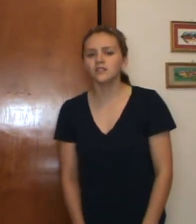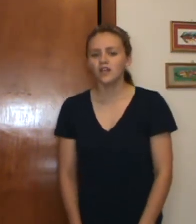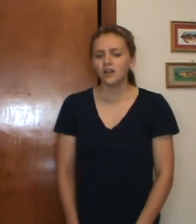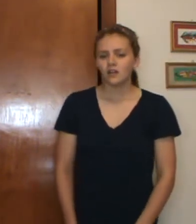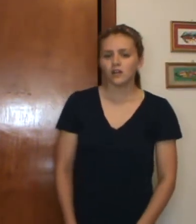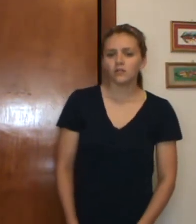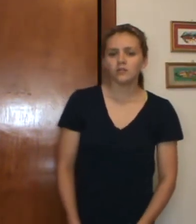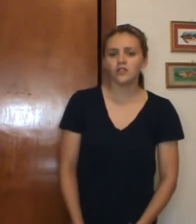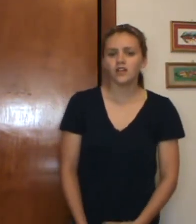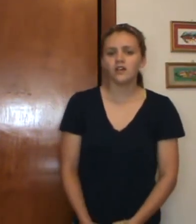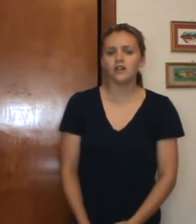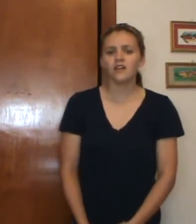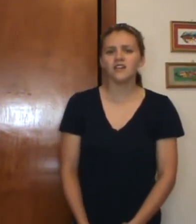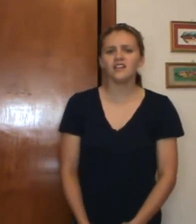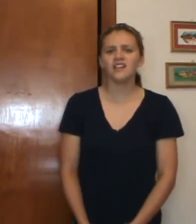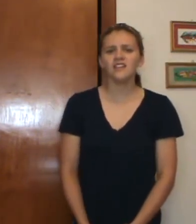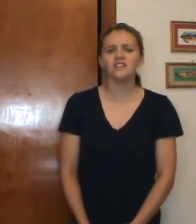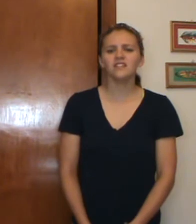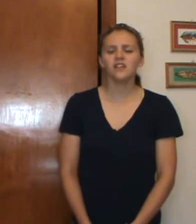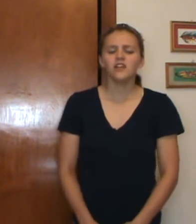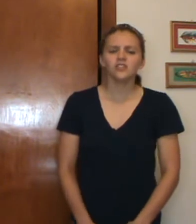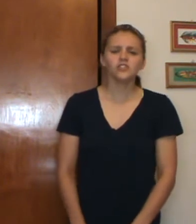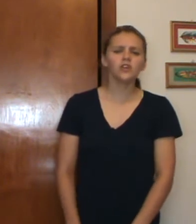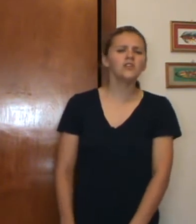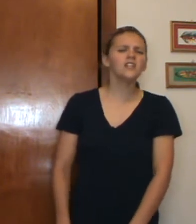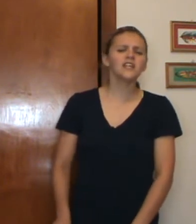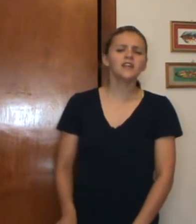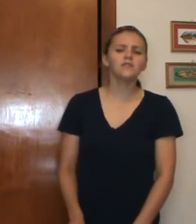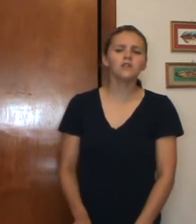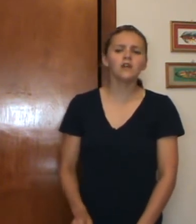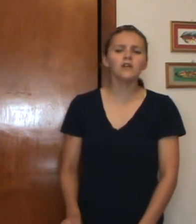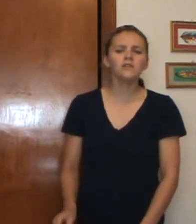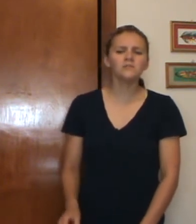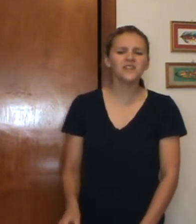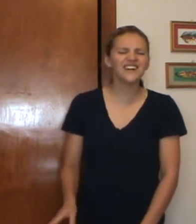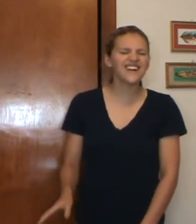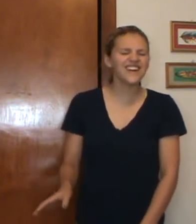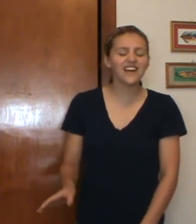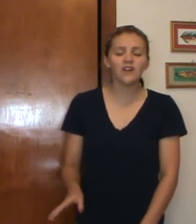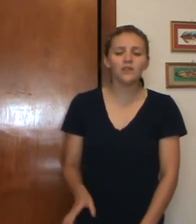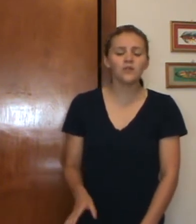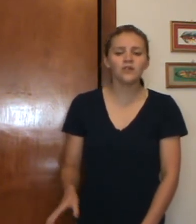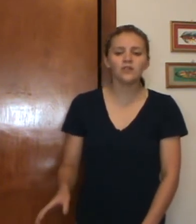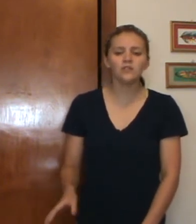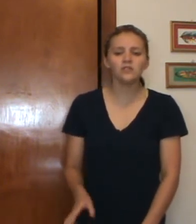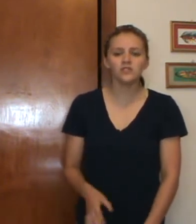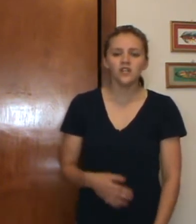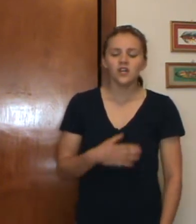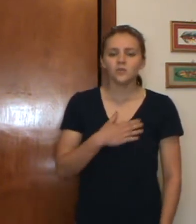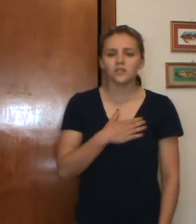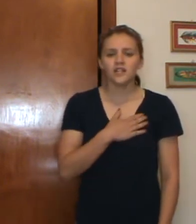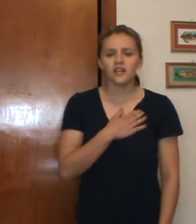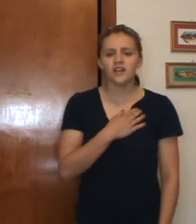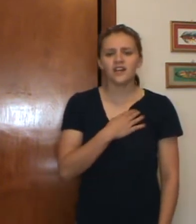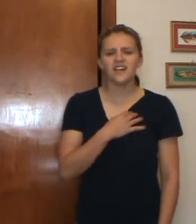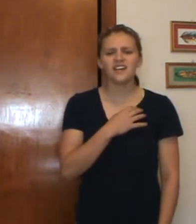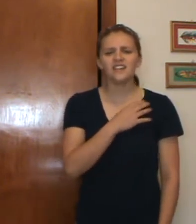Hold your hand, should have gave you all my hours When I had